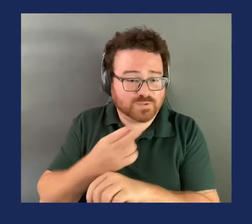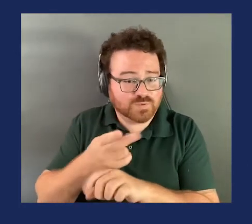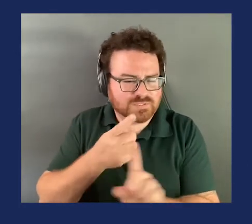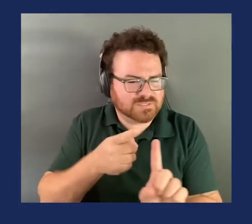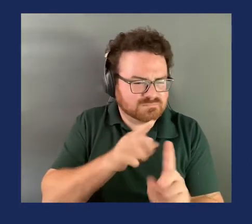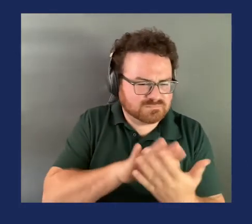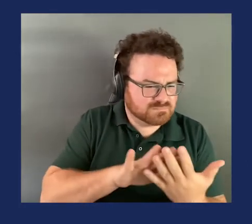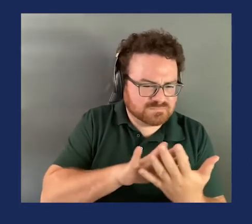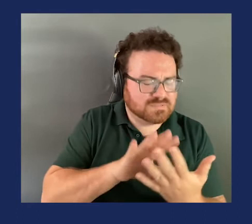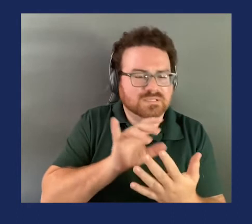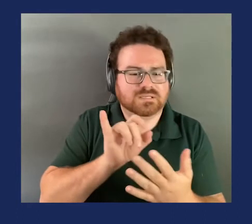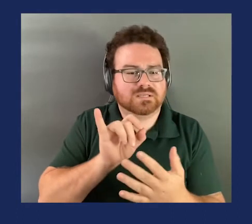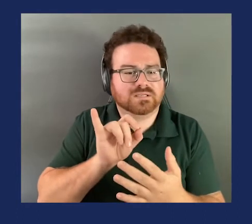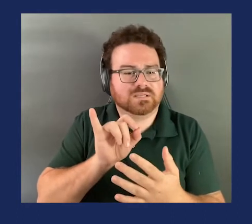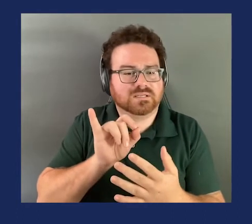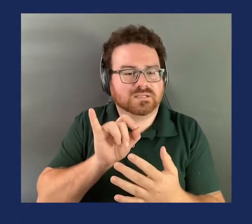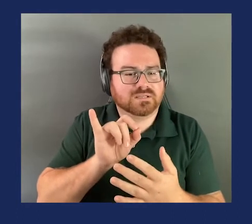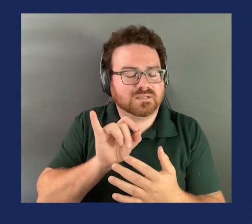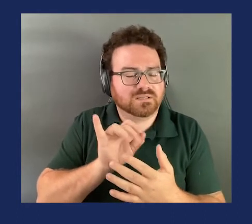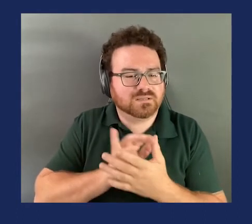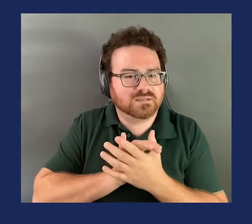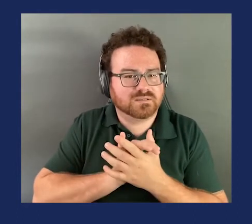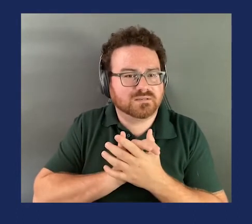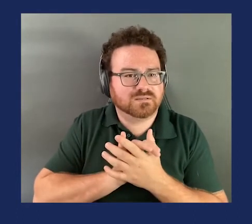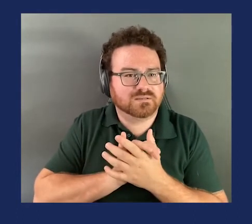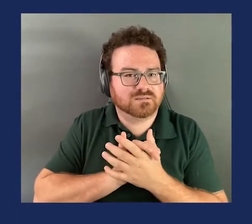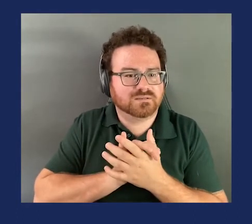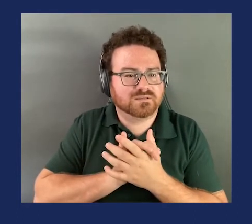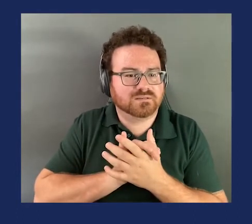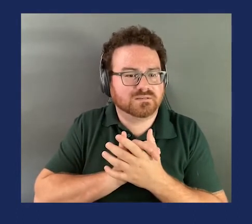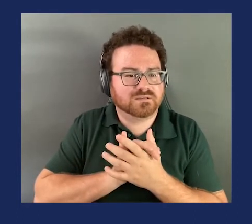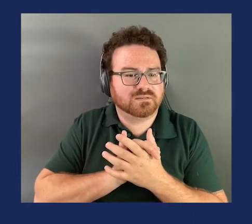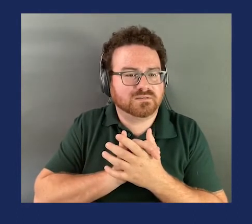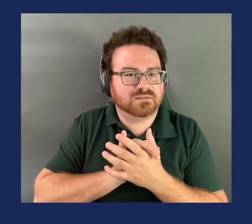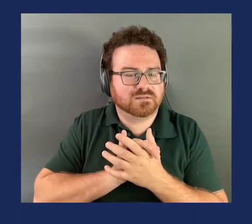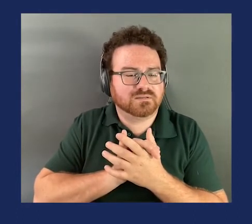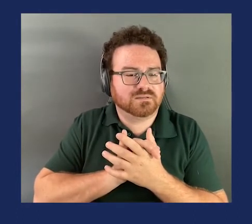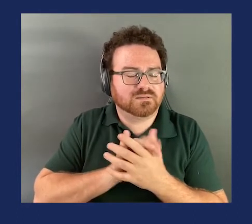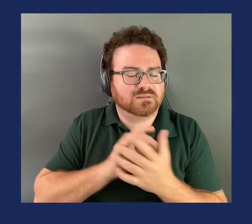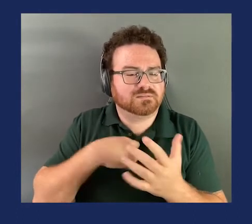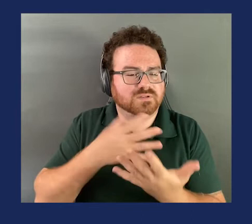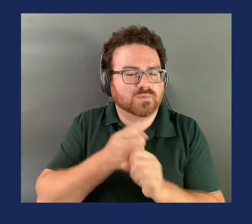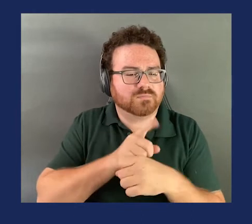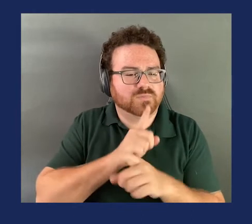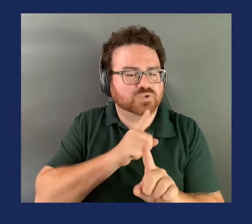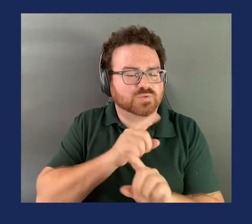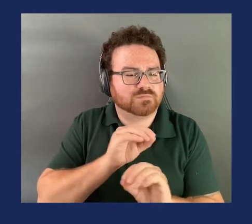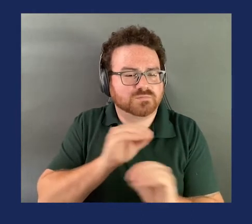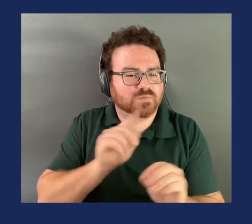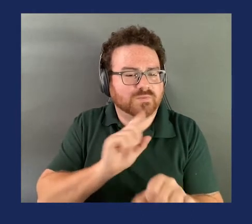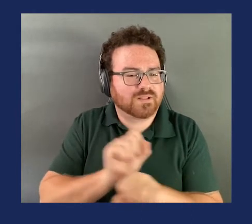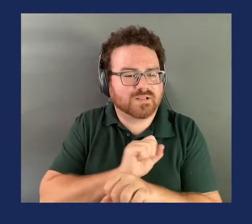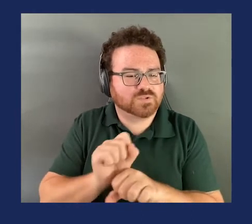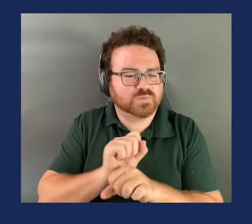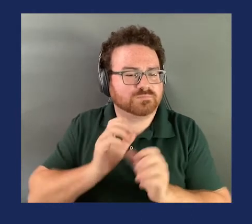contribute to pre-punching through their floorboards. I just want to make sure that we're not accidentally suggesting that there's any consumer fault with that